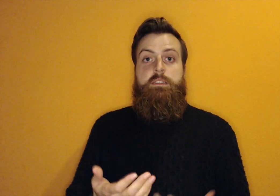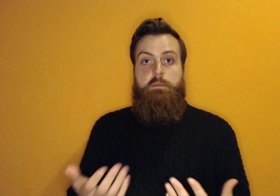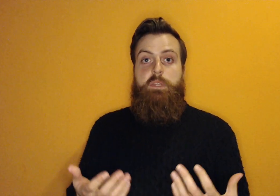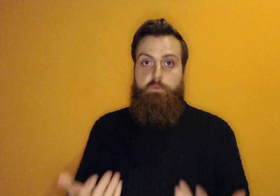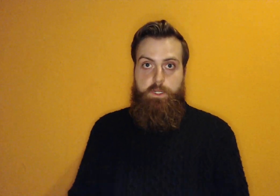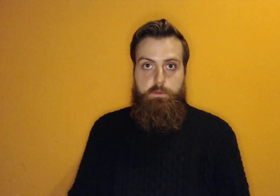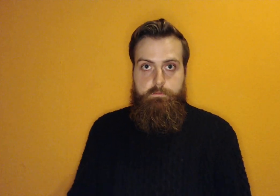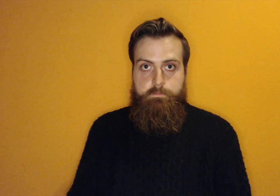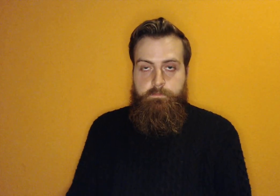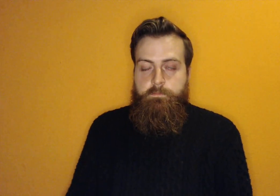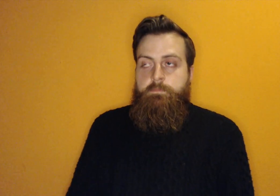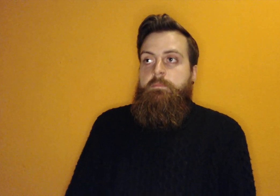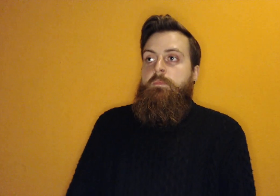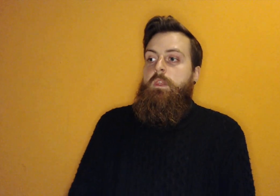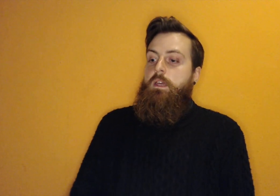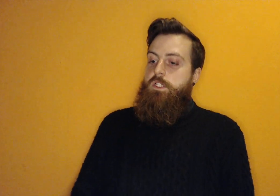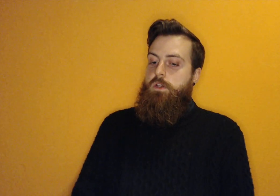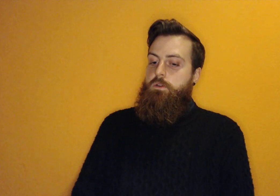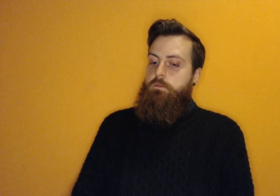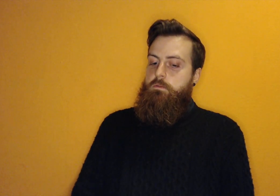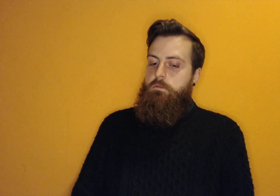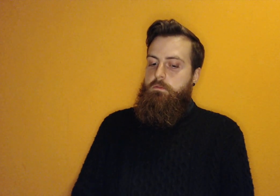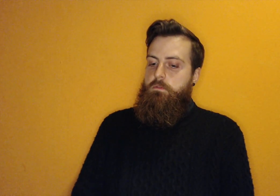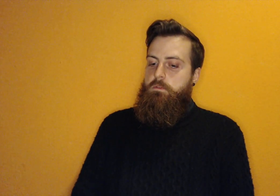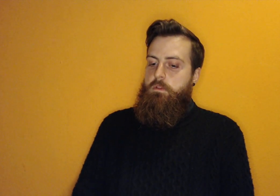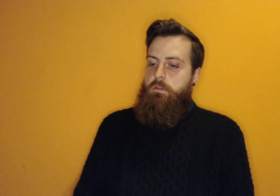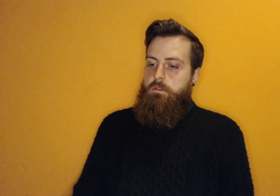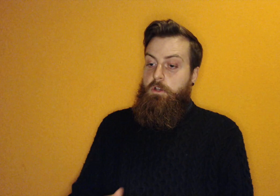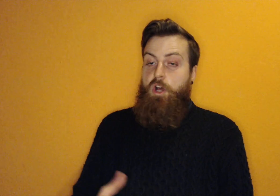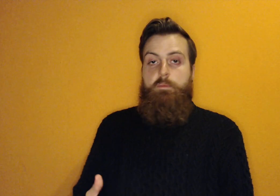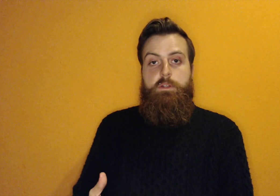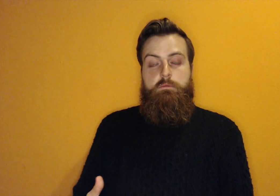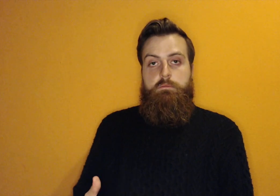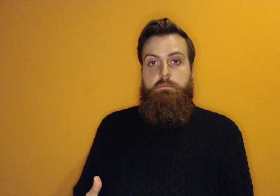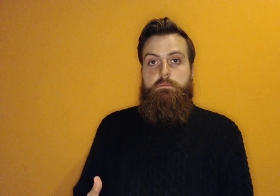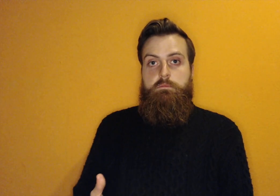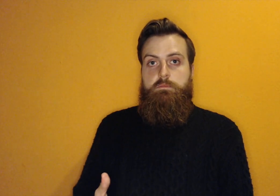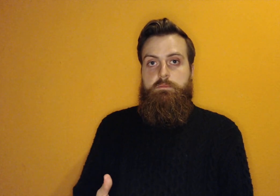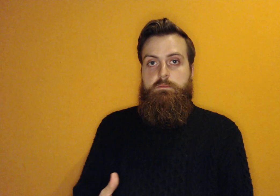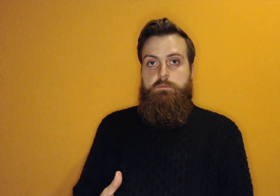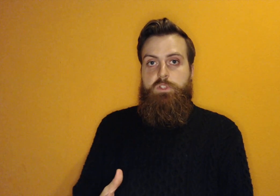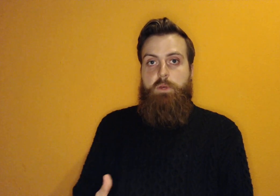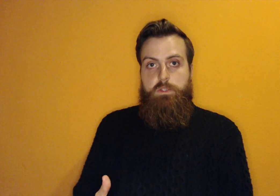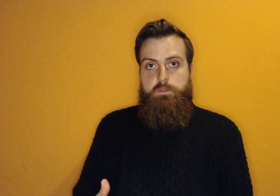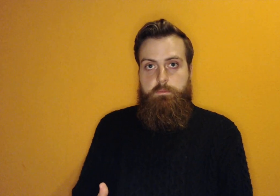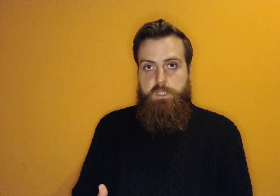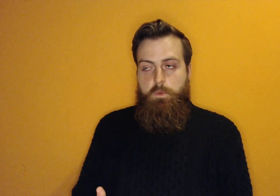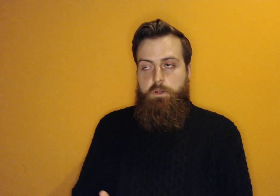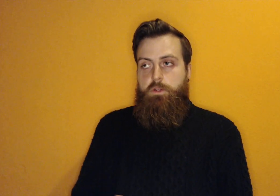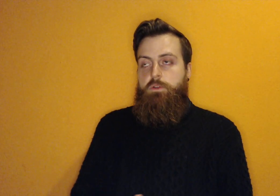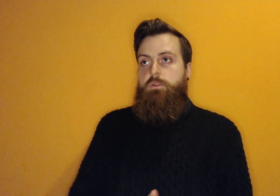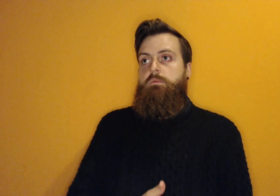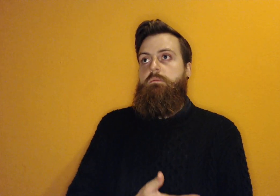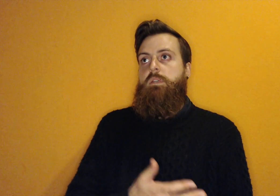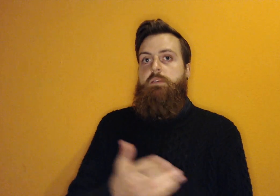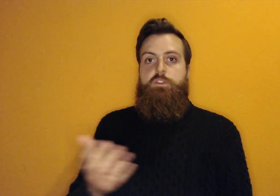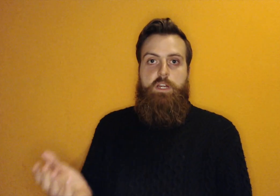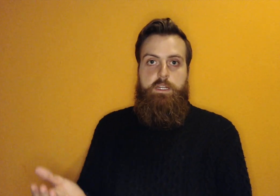is something real. And so the common response from someone who has never tried